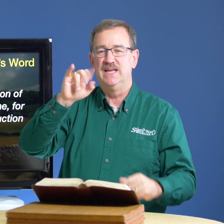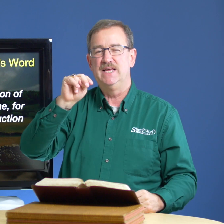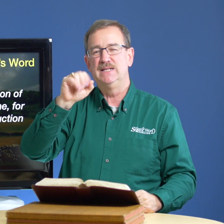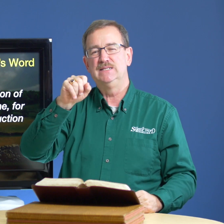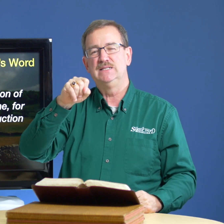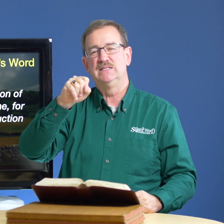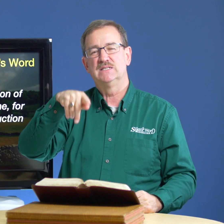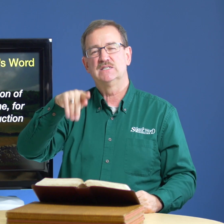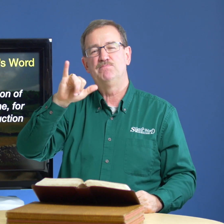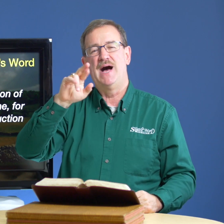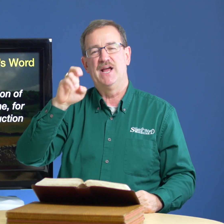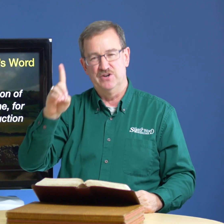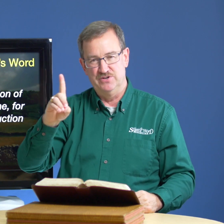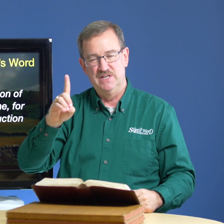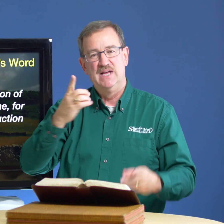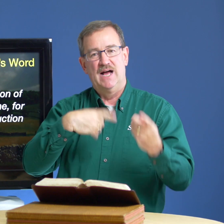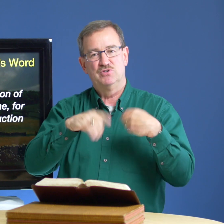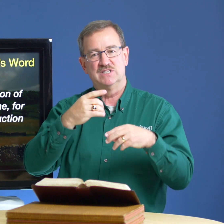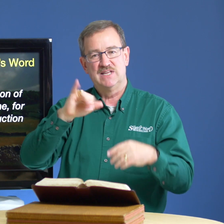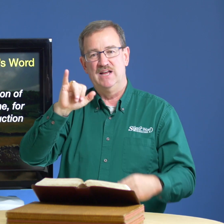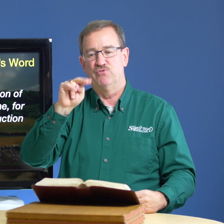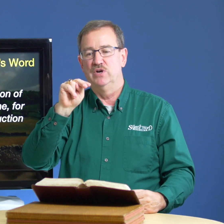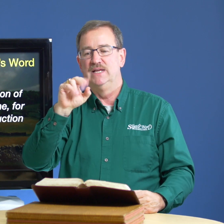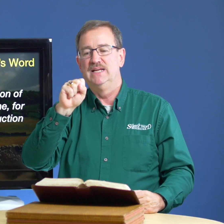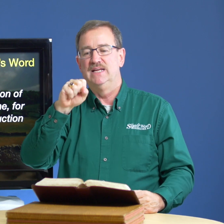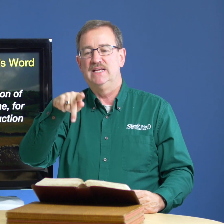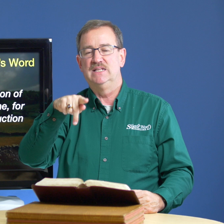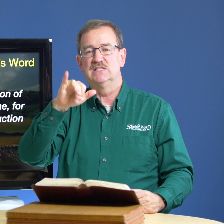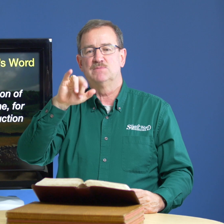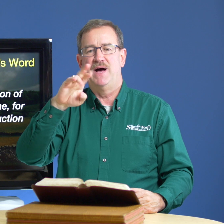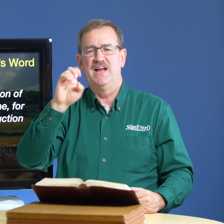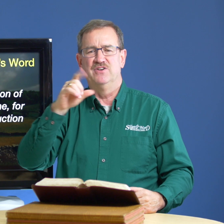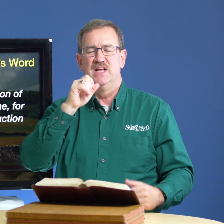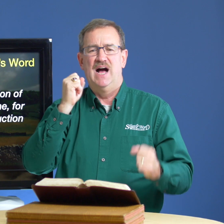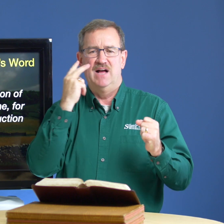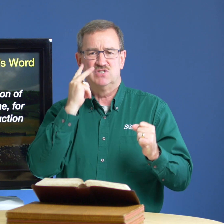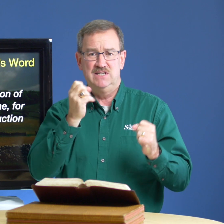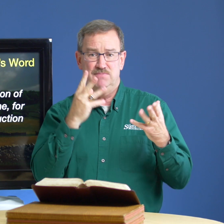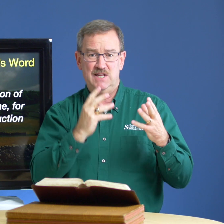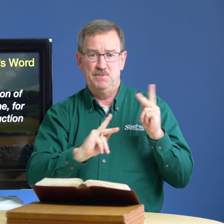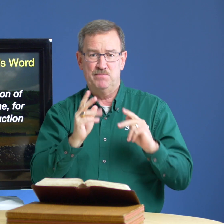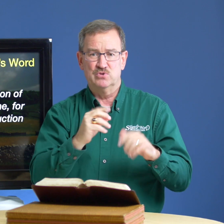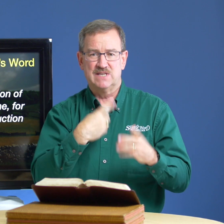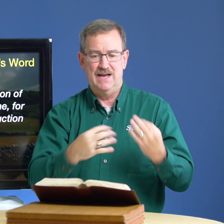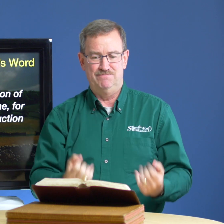inspired i'm going to sign for inspired i've seen many people sign